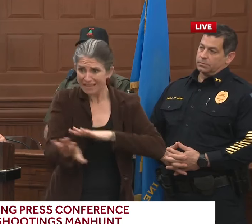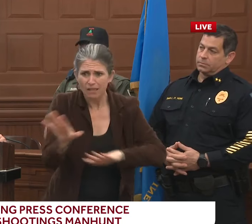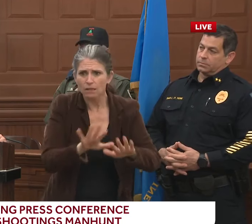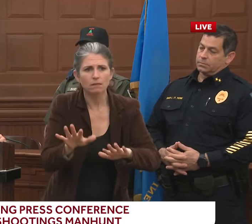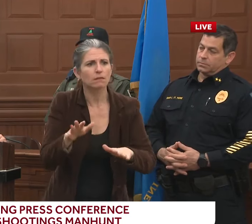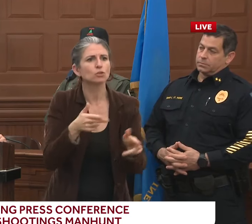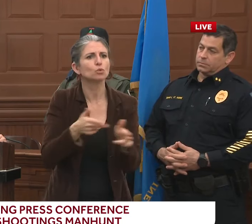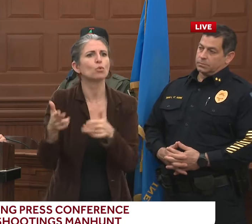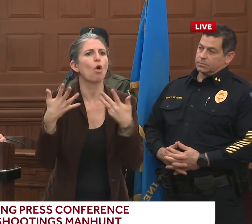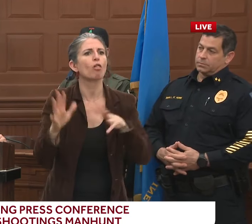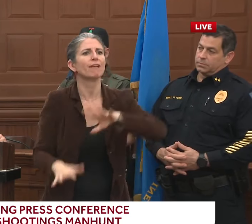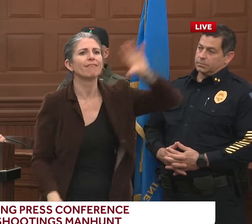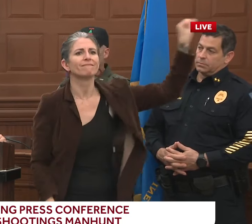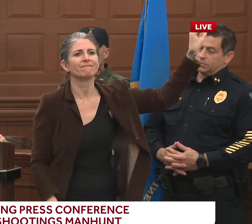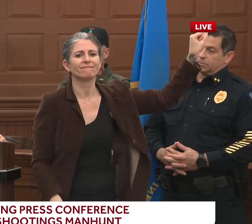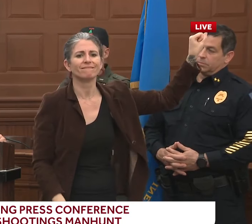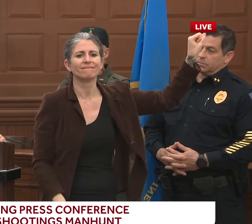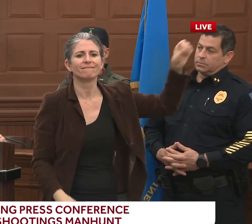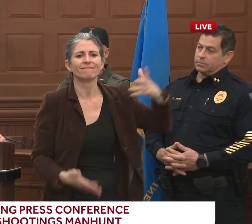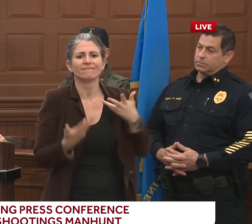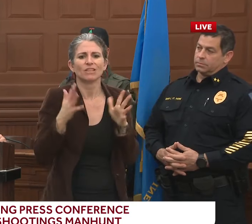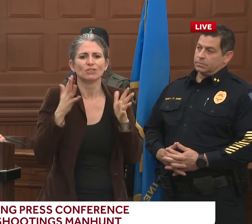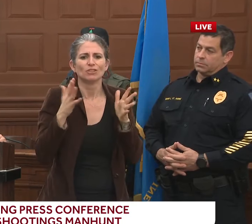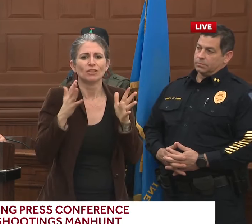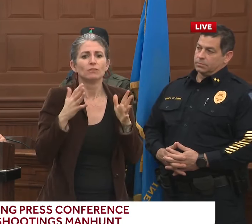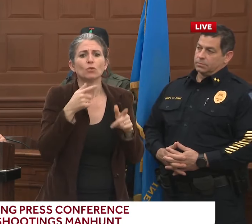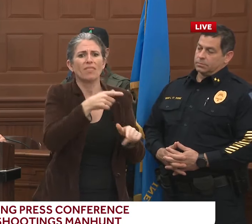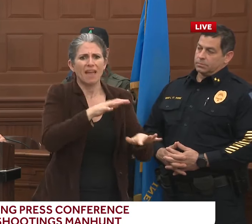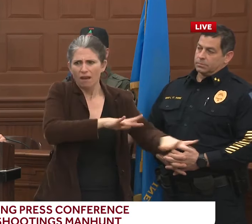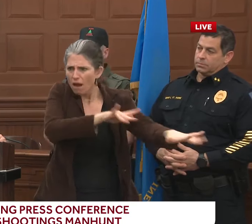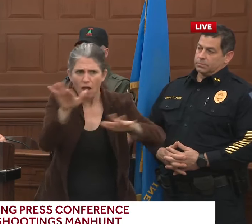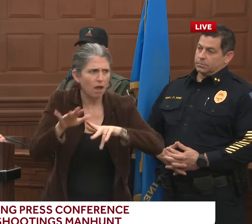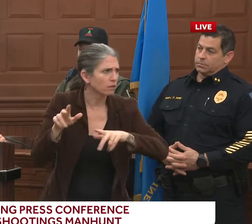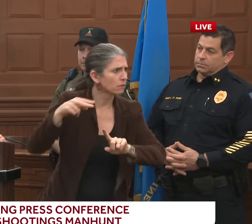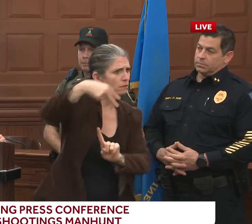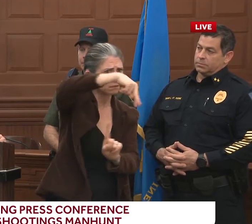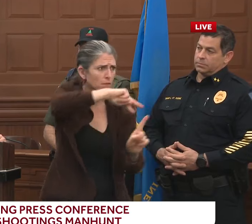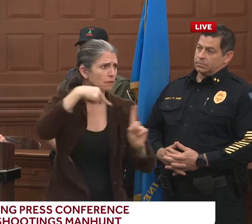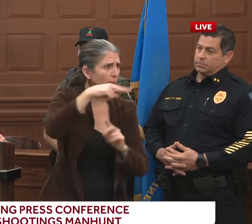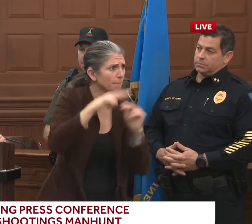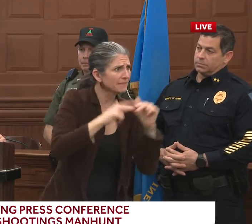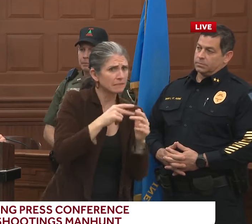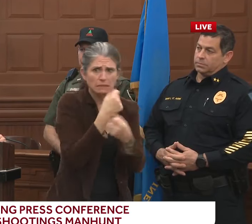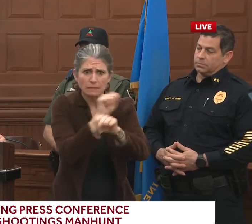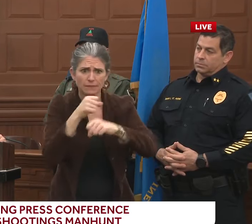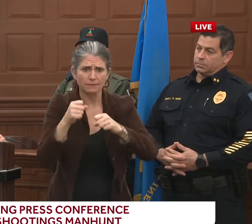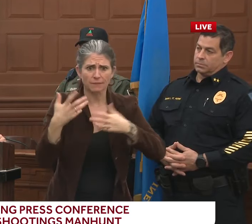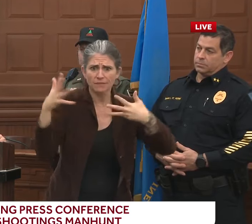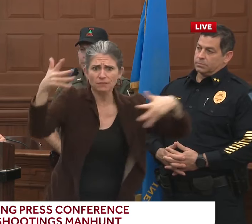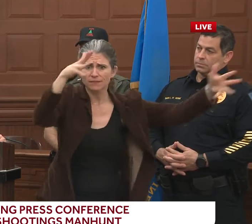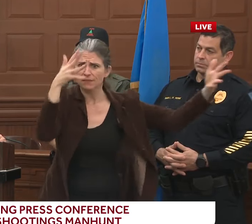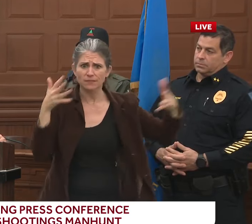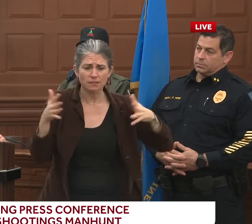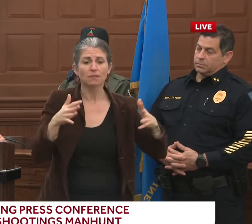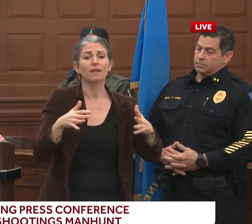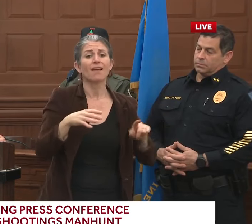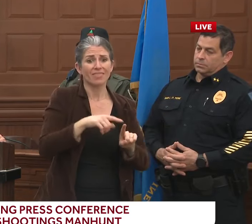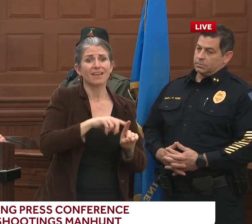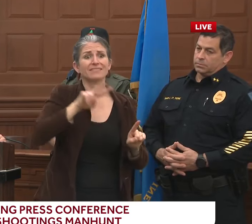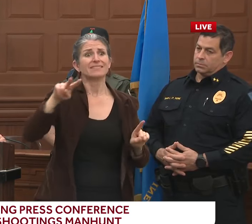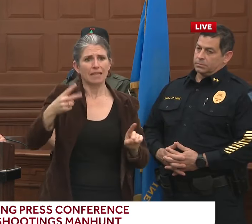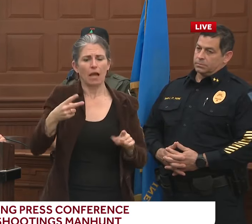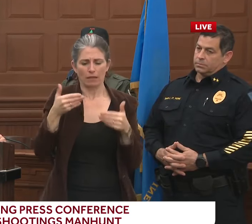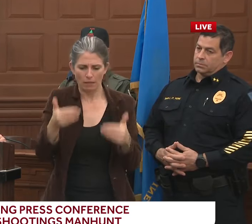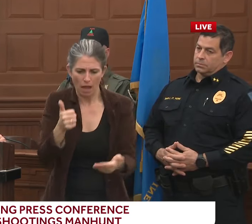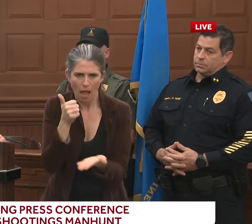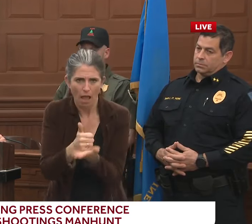first thing you do is you go in and clear that location, make sure it's safe, and then you start working with victims and triaging people and trying to make sure that you're